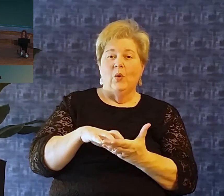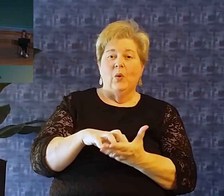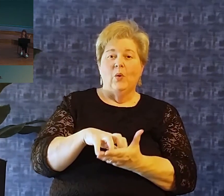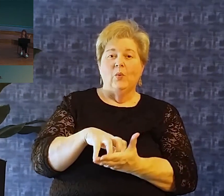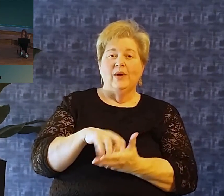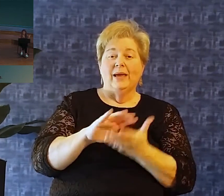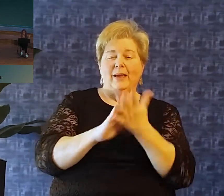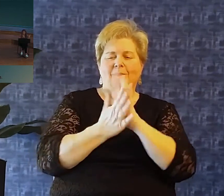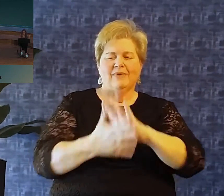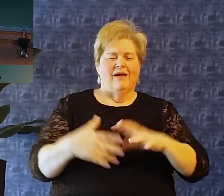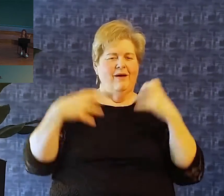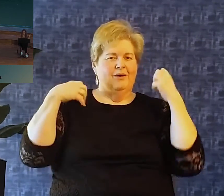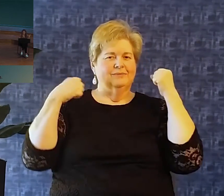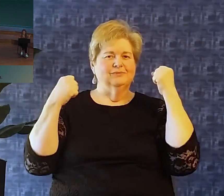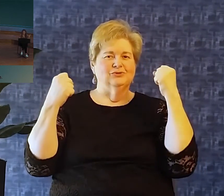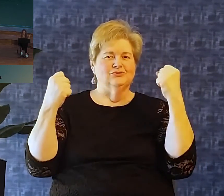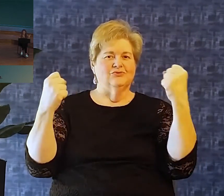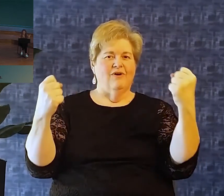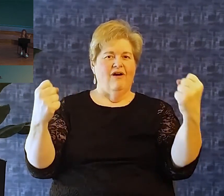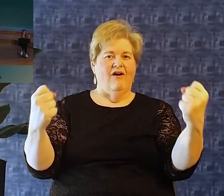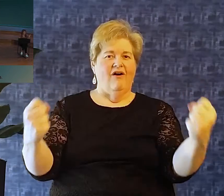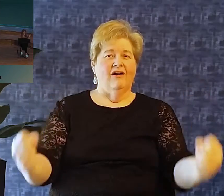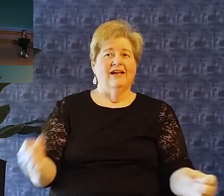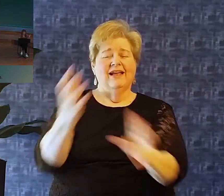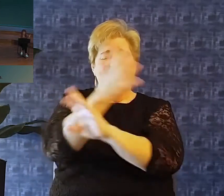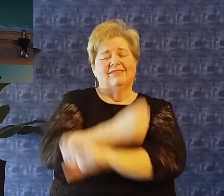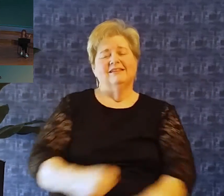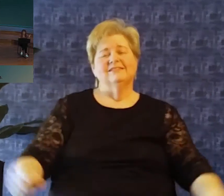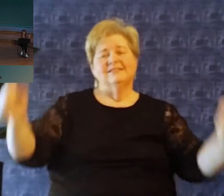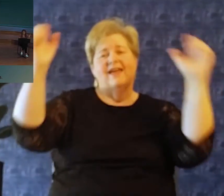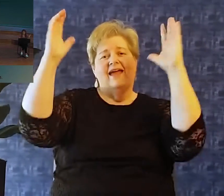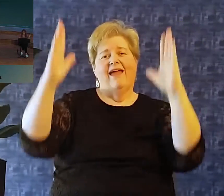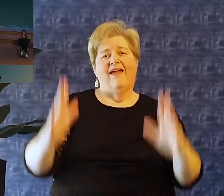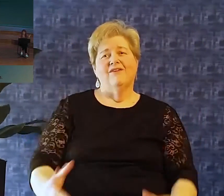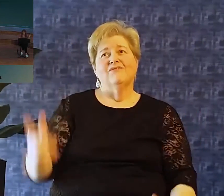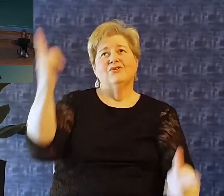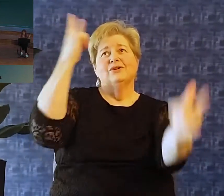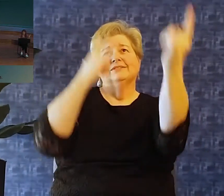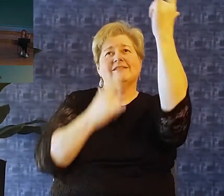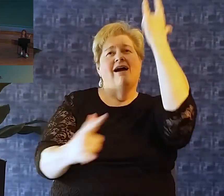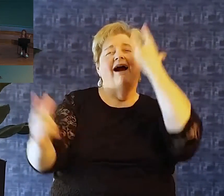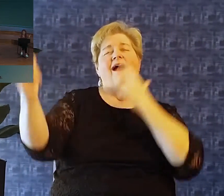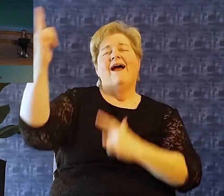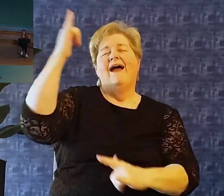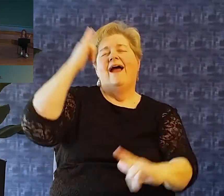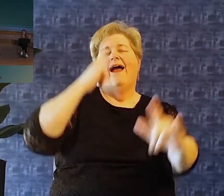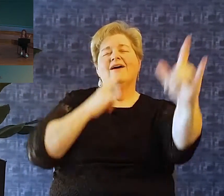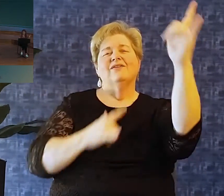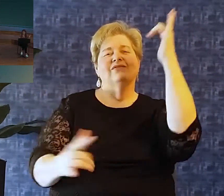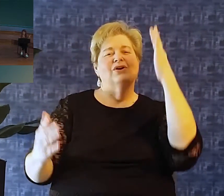Weak made strong in the Savior's love